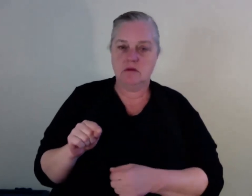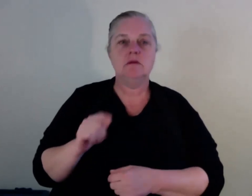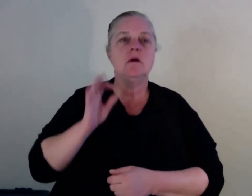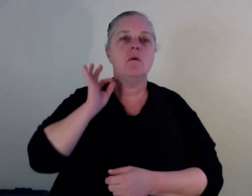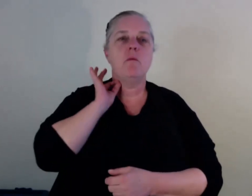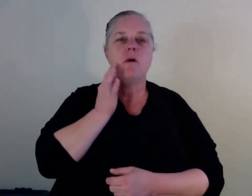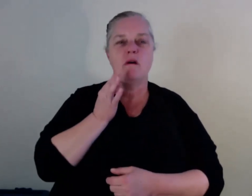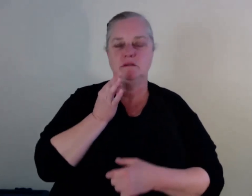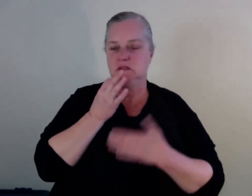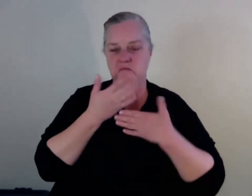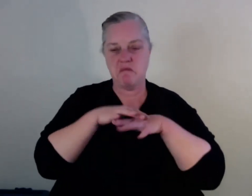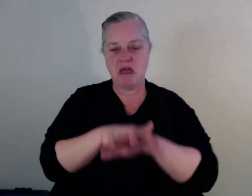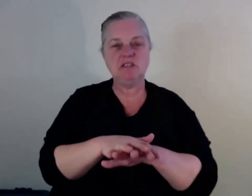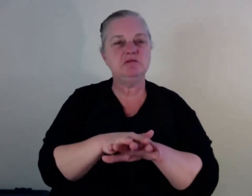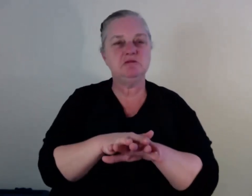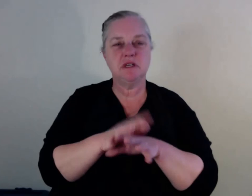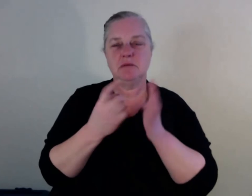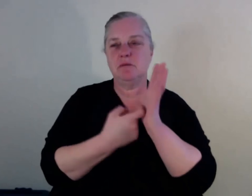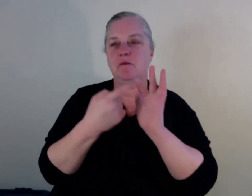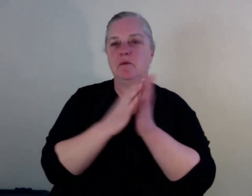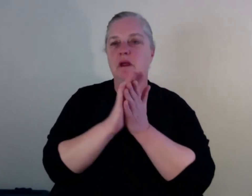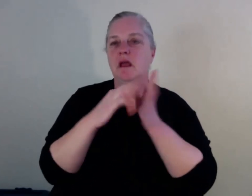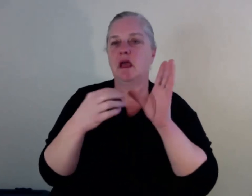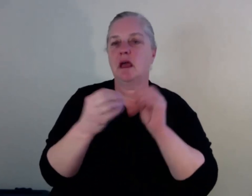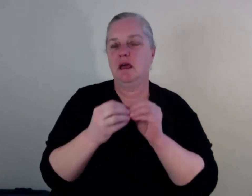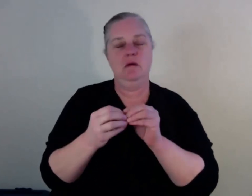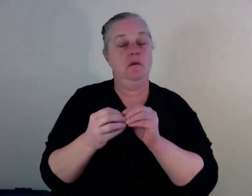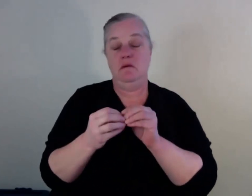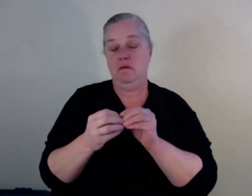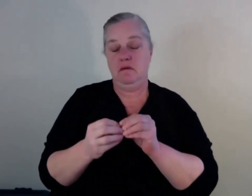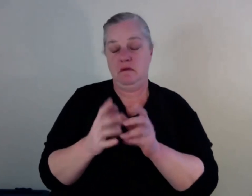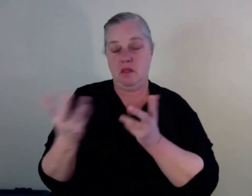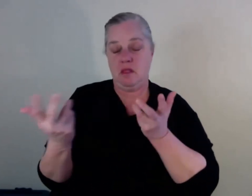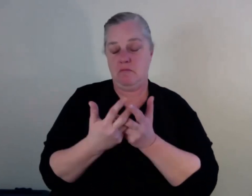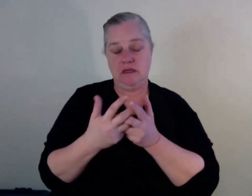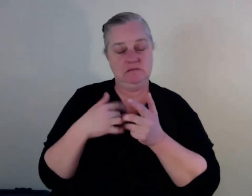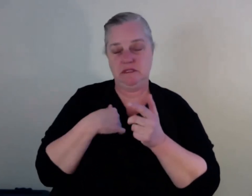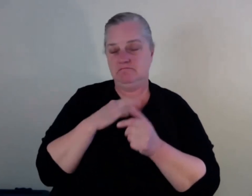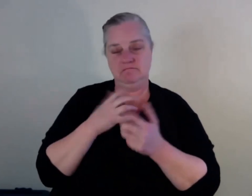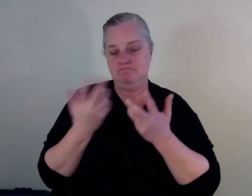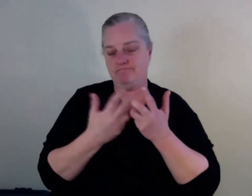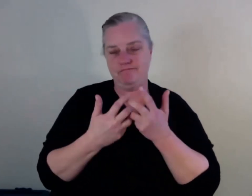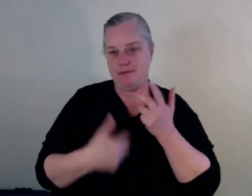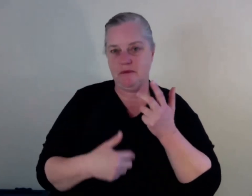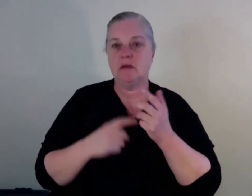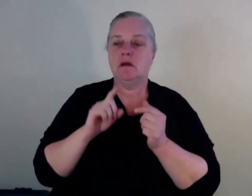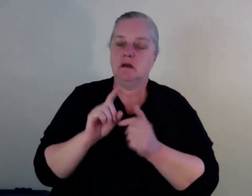you know what I mean? So I guess more healing centers, more, you know, this is where you'll be able to get and engage with an individual.